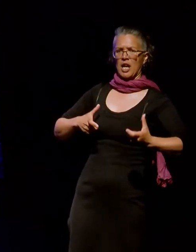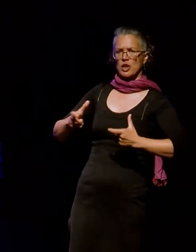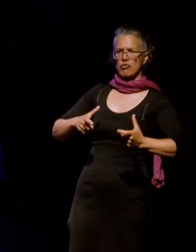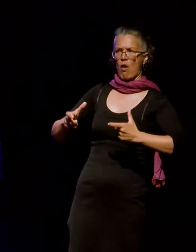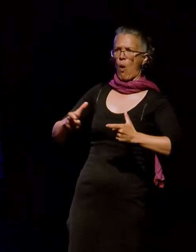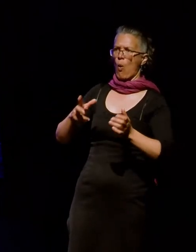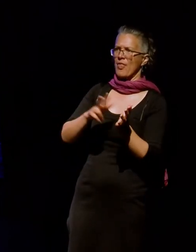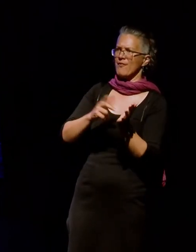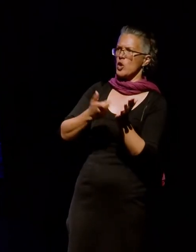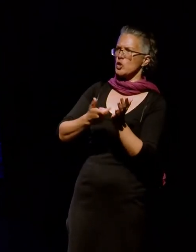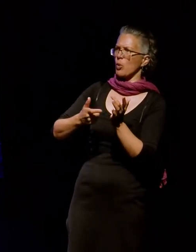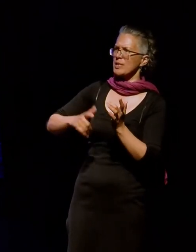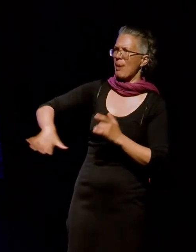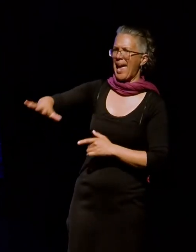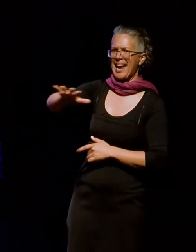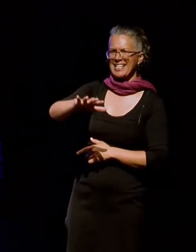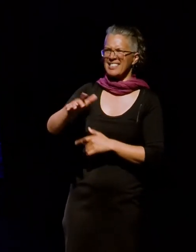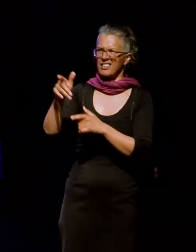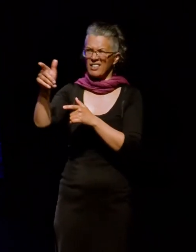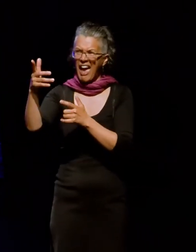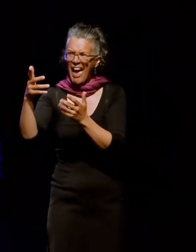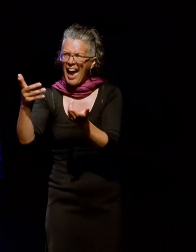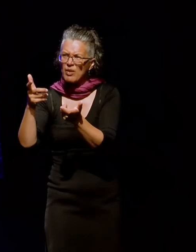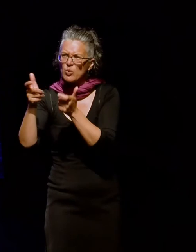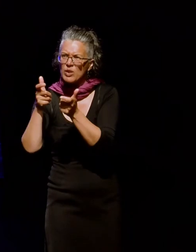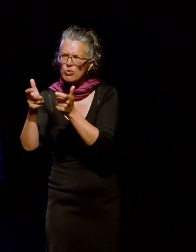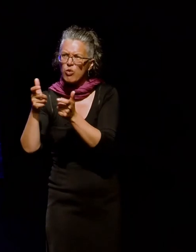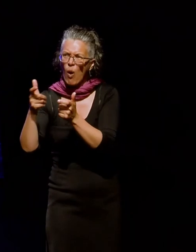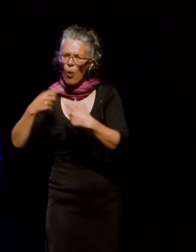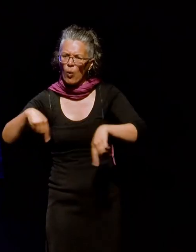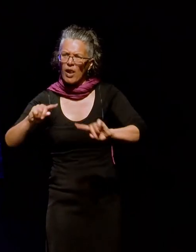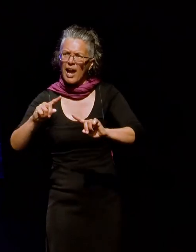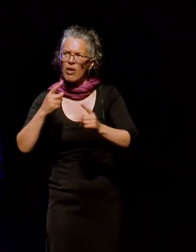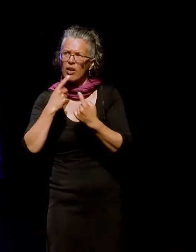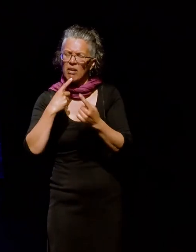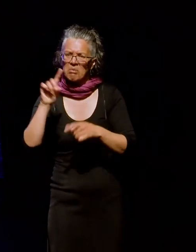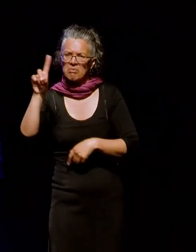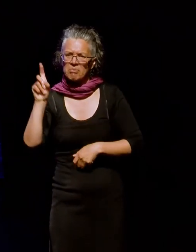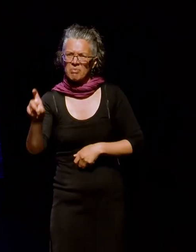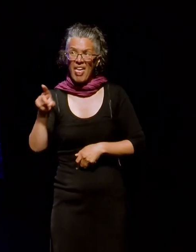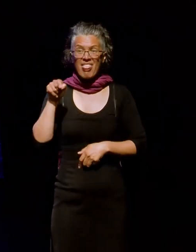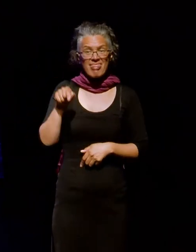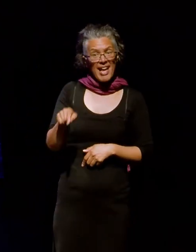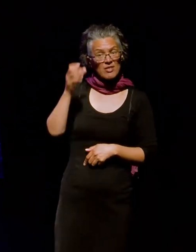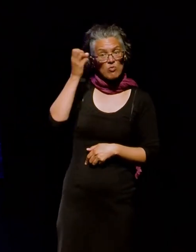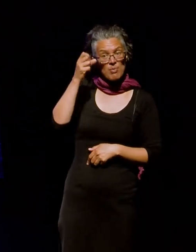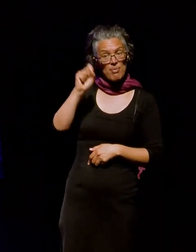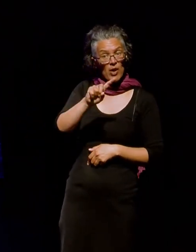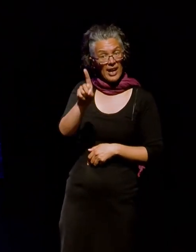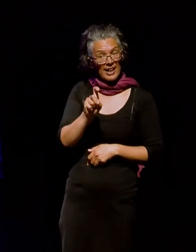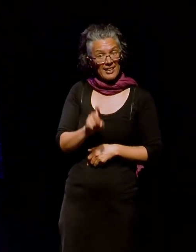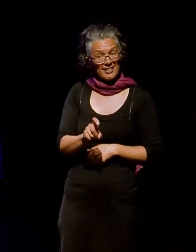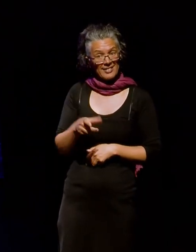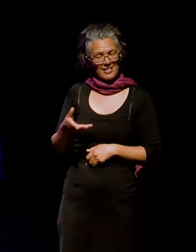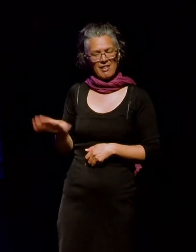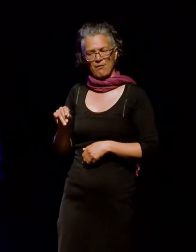don't quite know how Facebook does. How does this impact on what is being perceived as remembering by the people who create these